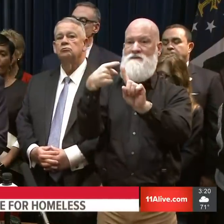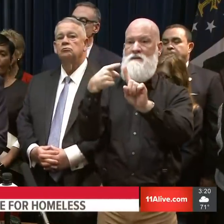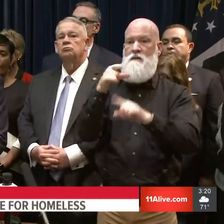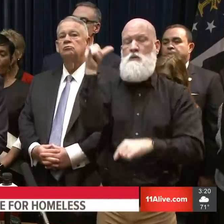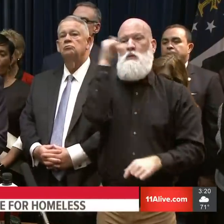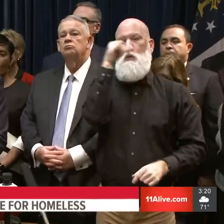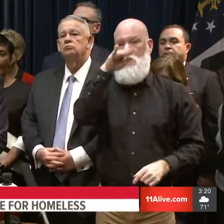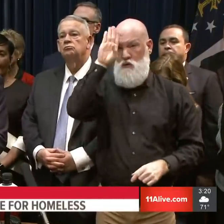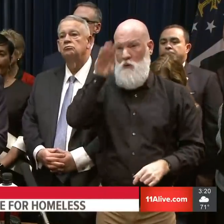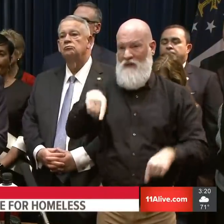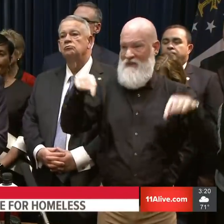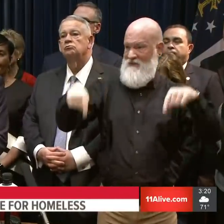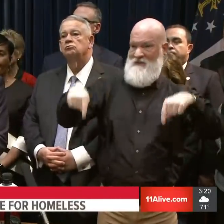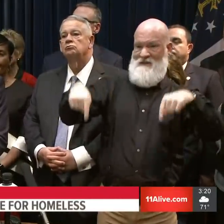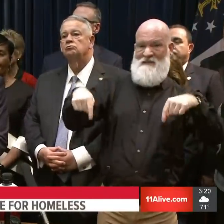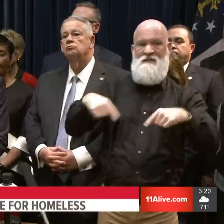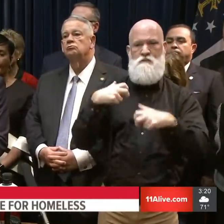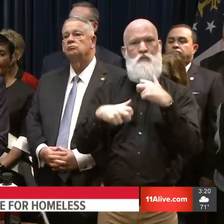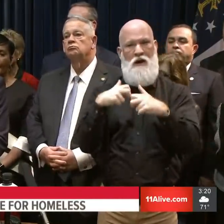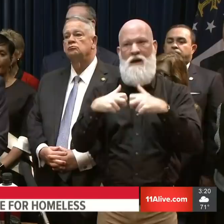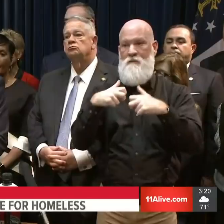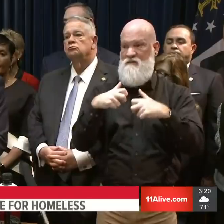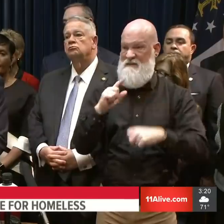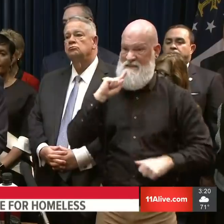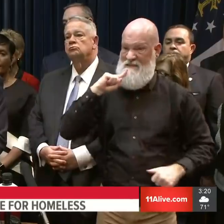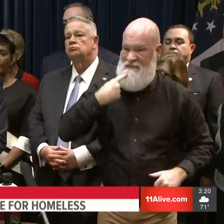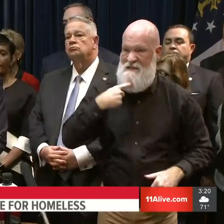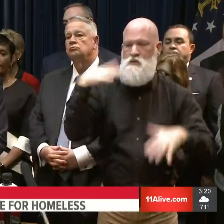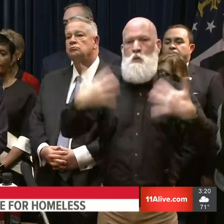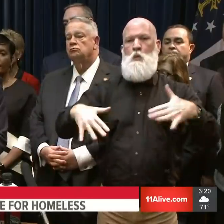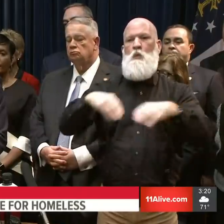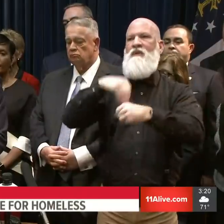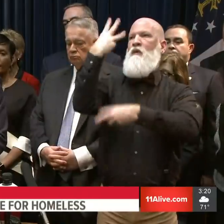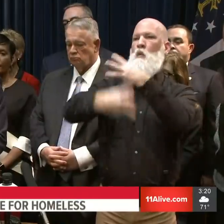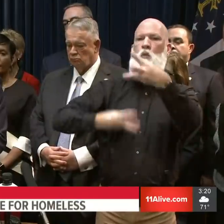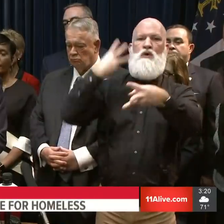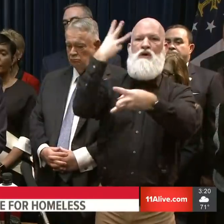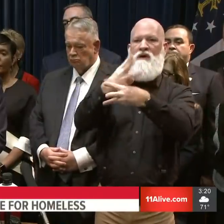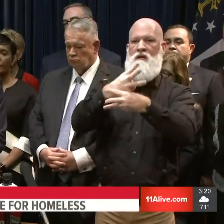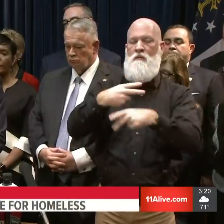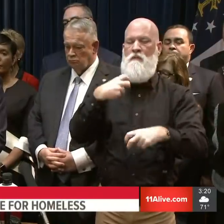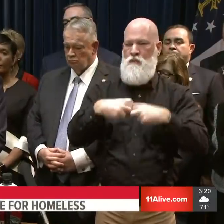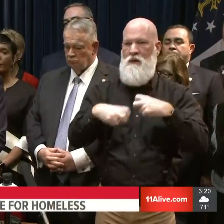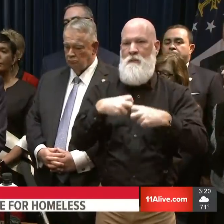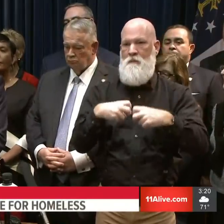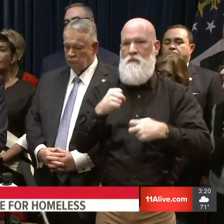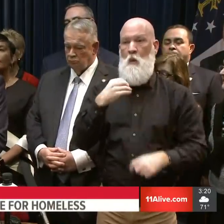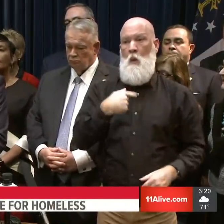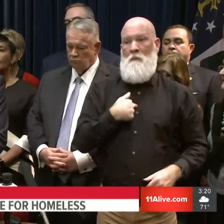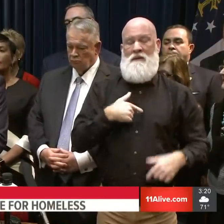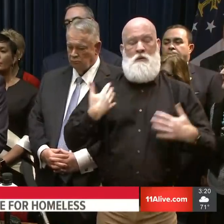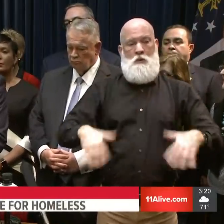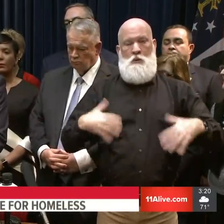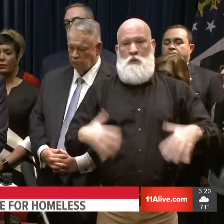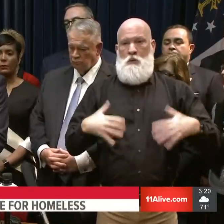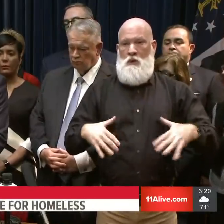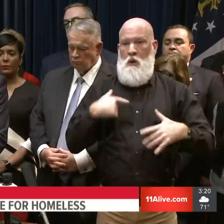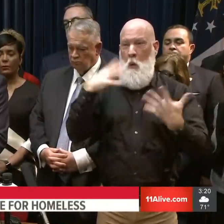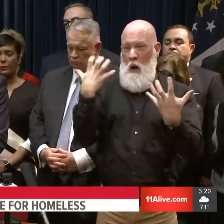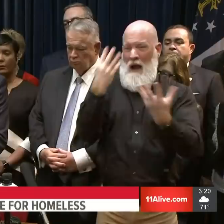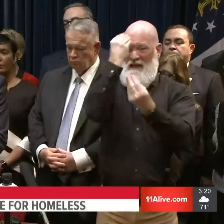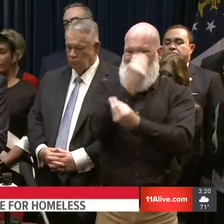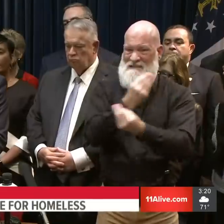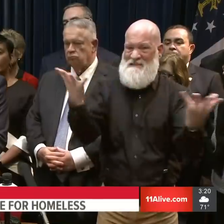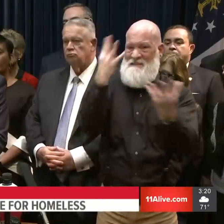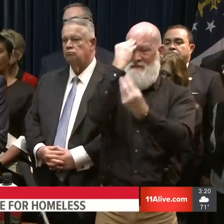we're facing today, I will be addressing some real-world examples. There are numerous constituents who have raised concern with